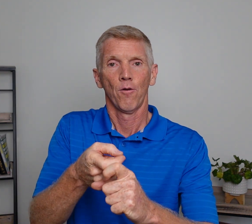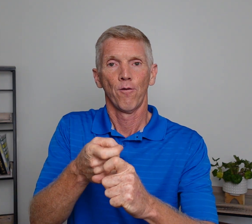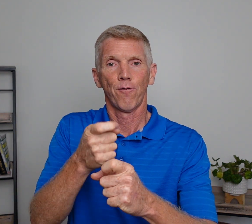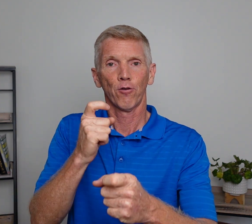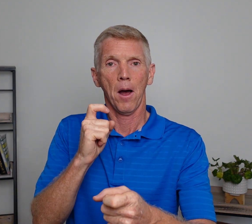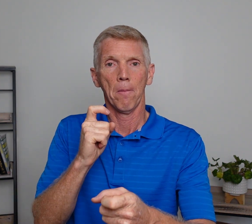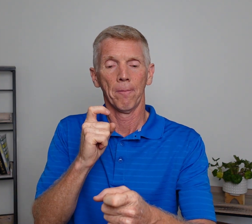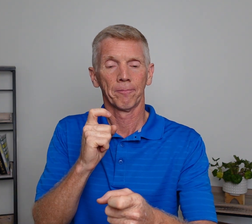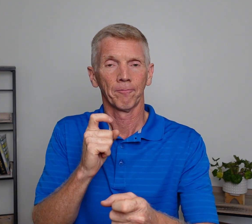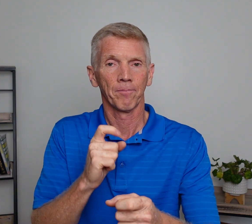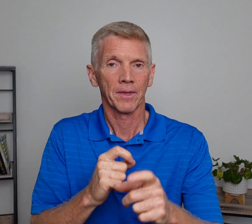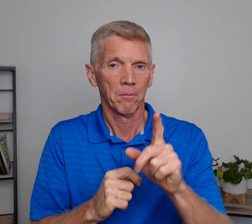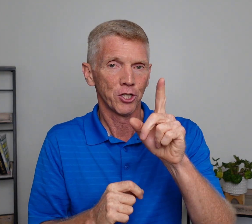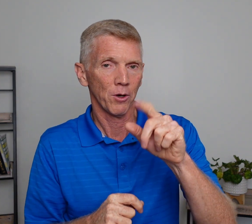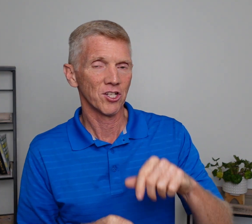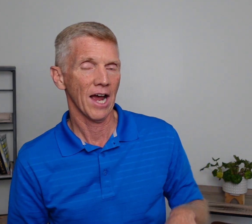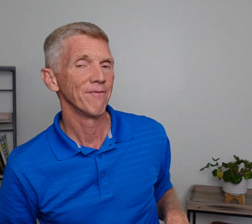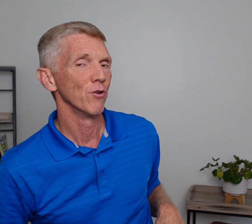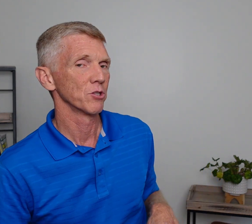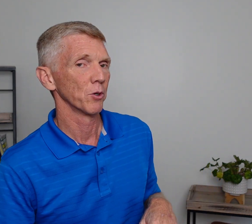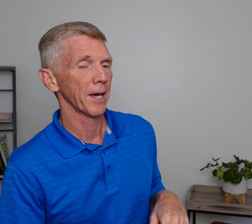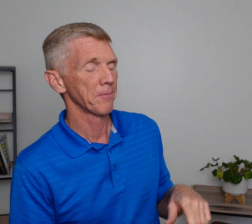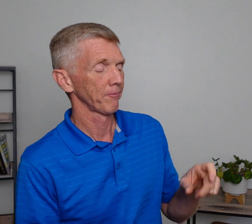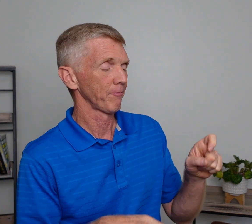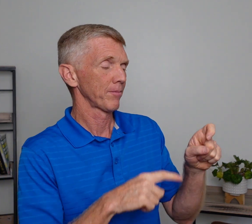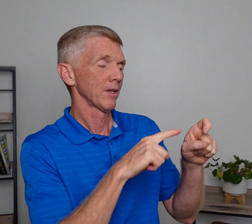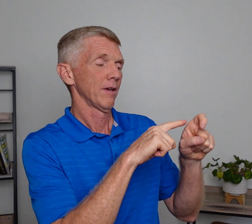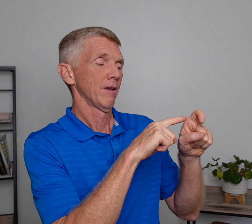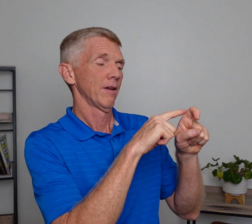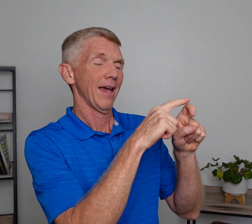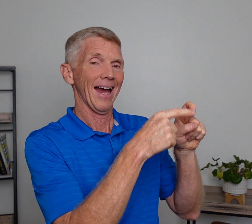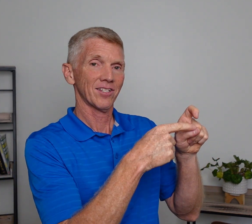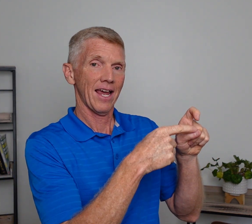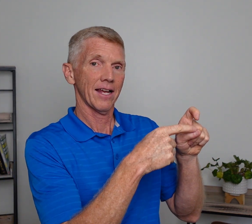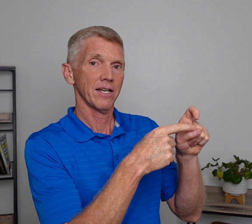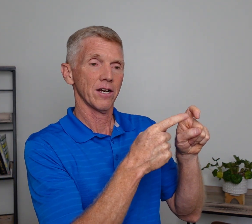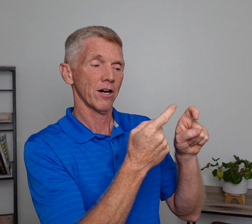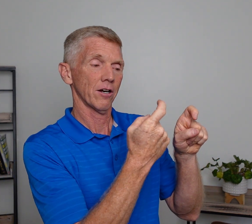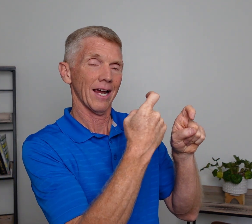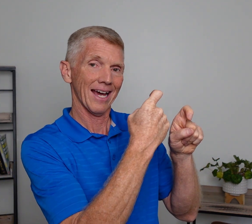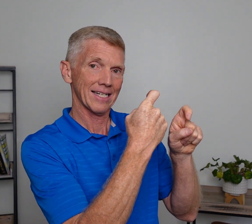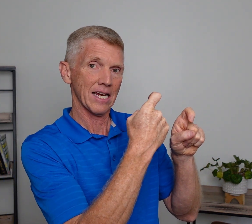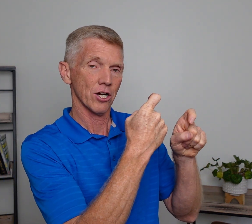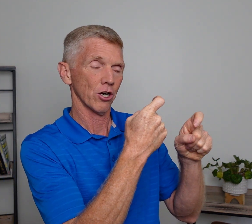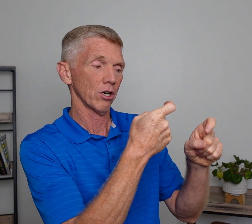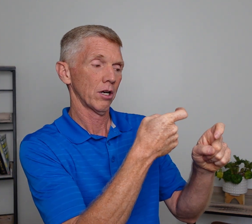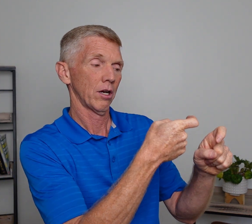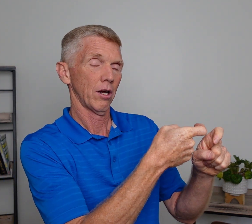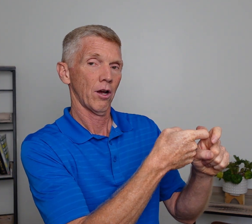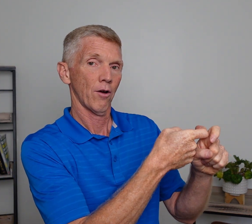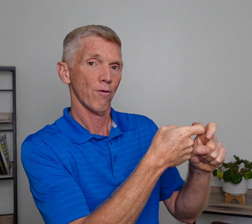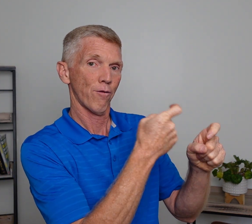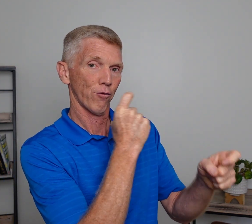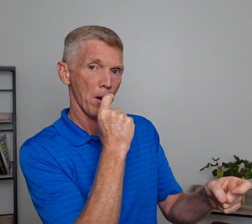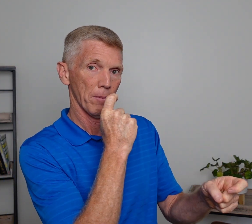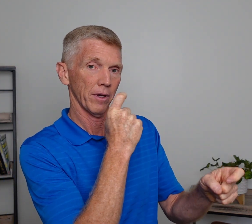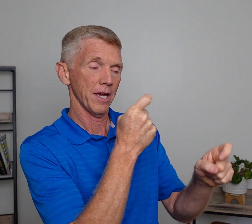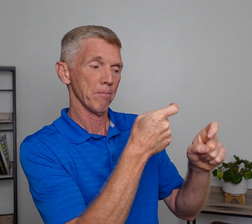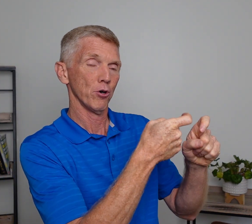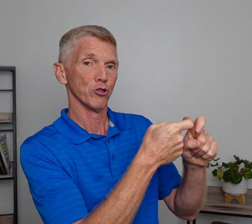From. Let me show you a side view of this one, okay? X hand here, X here. From. It pulls